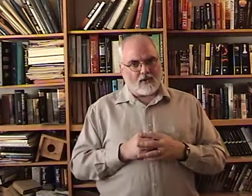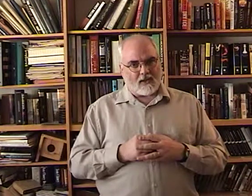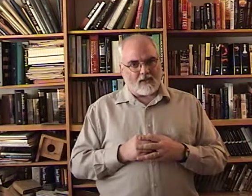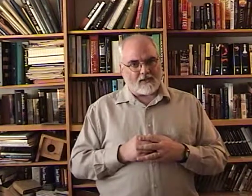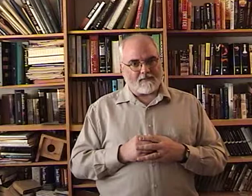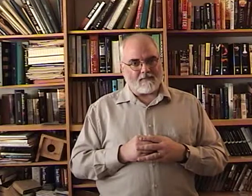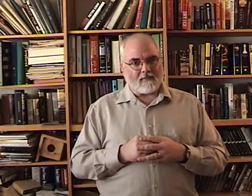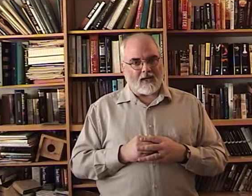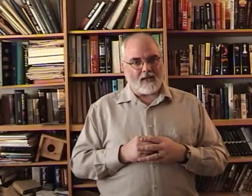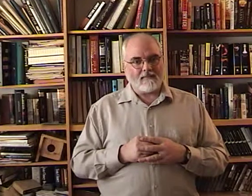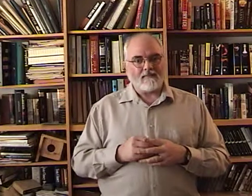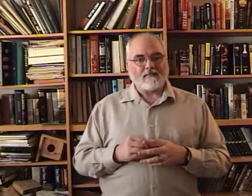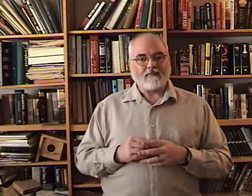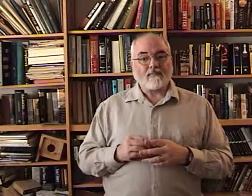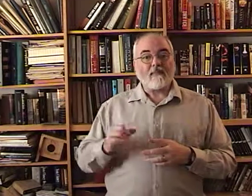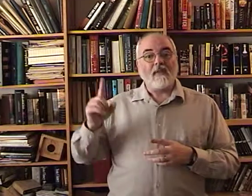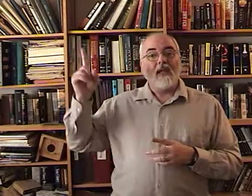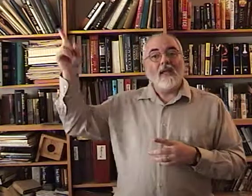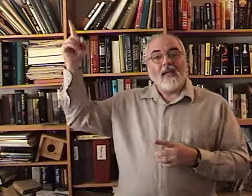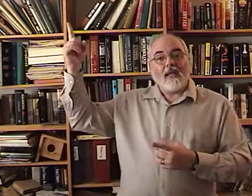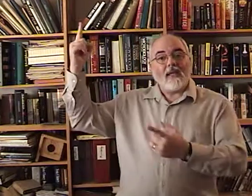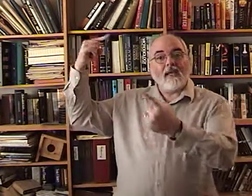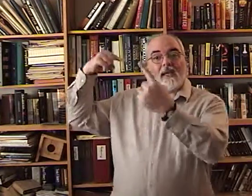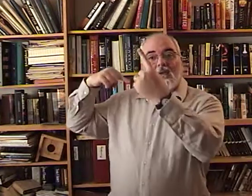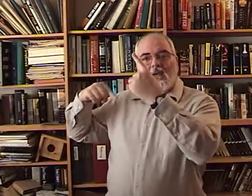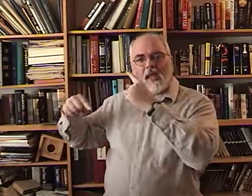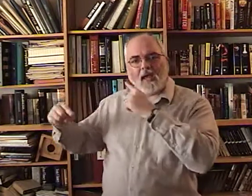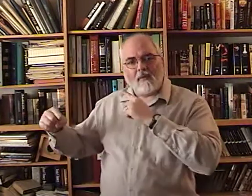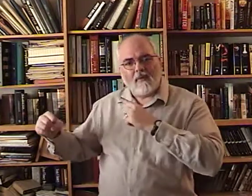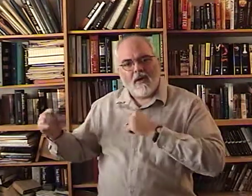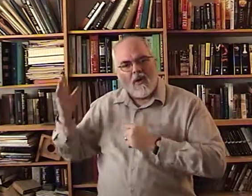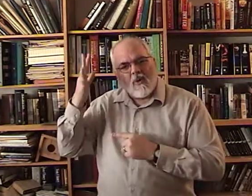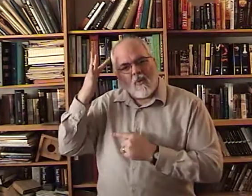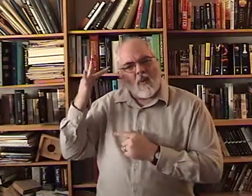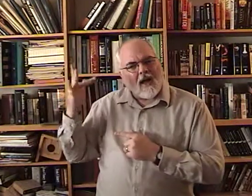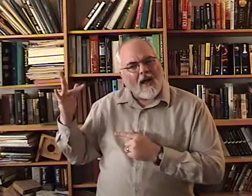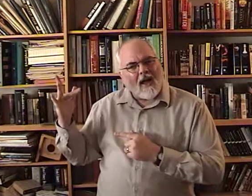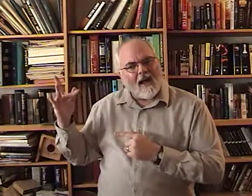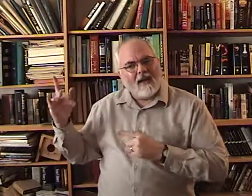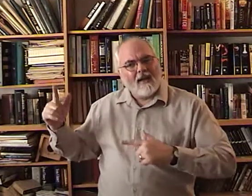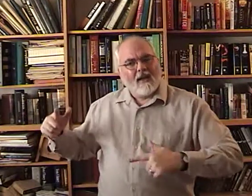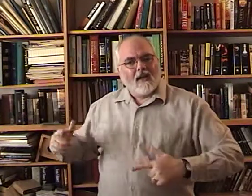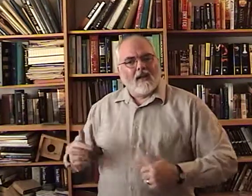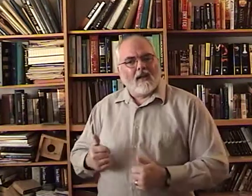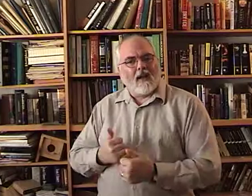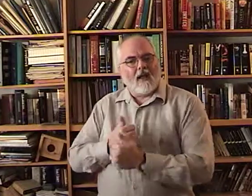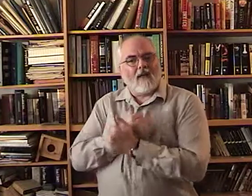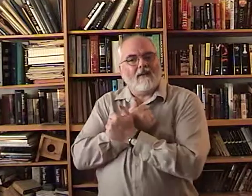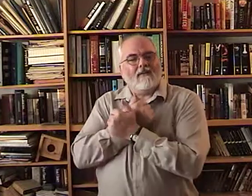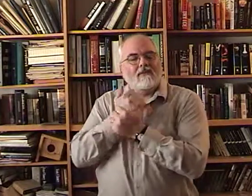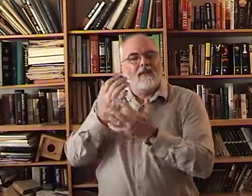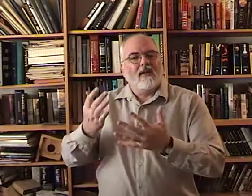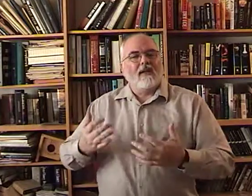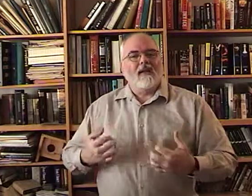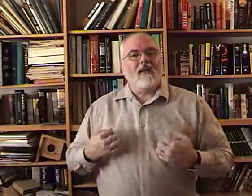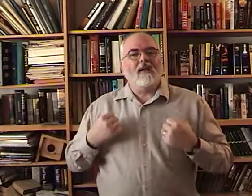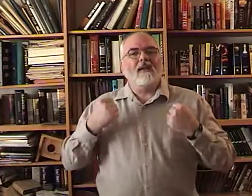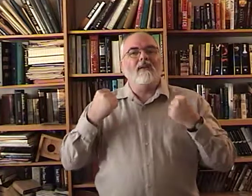this. Okay. He came. came. Why? Love, heal,